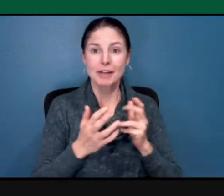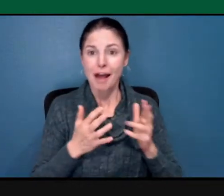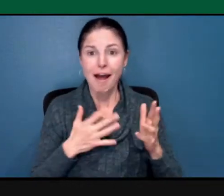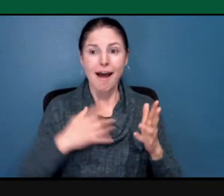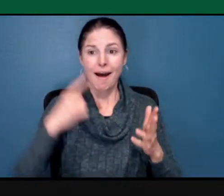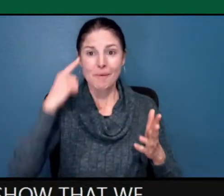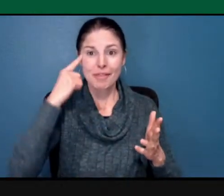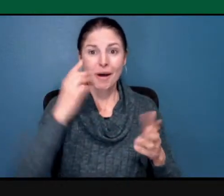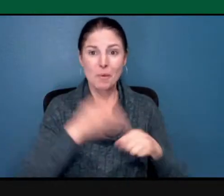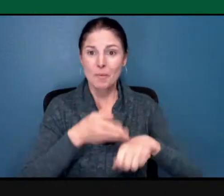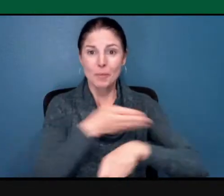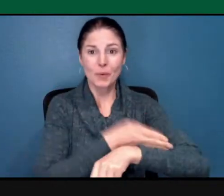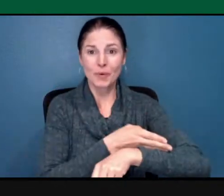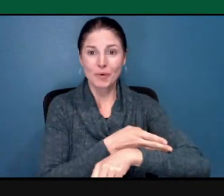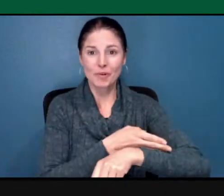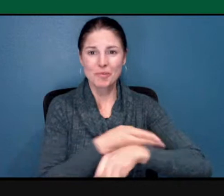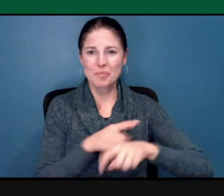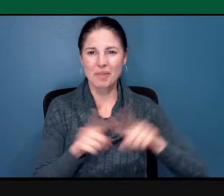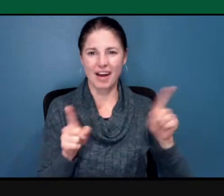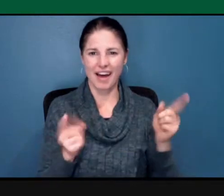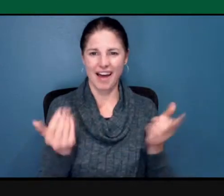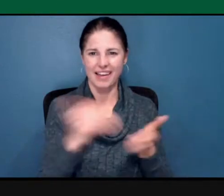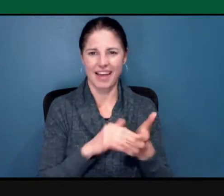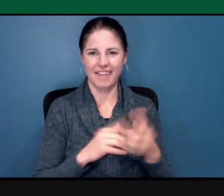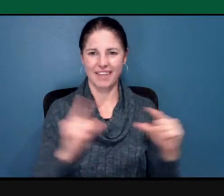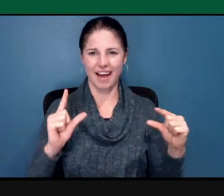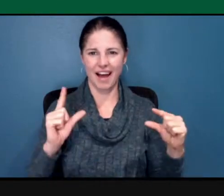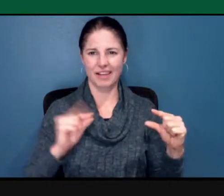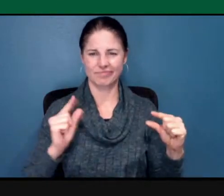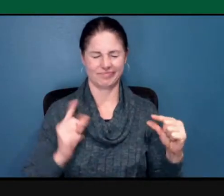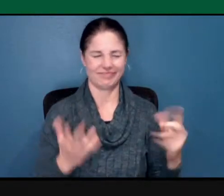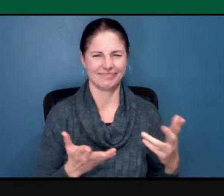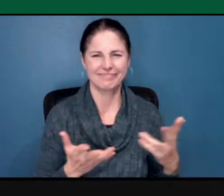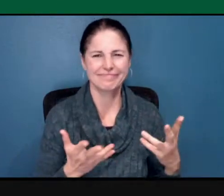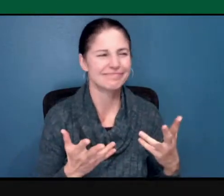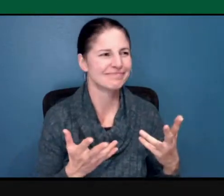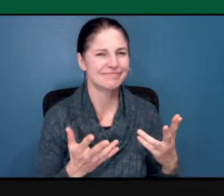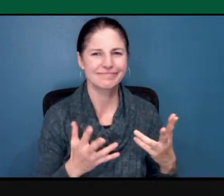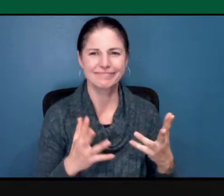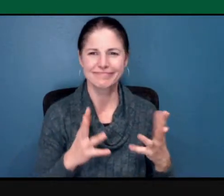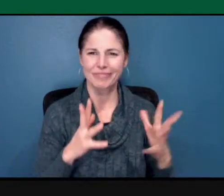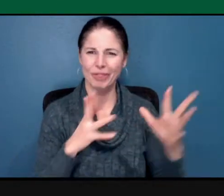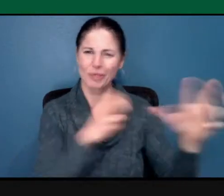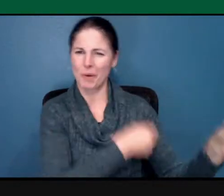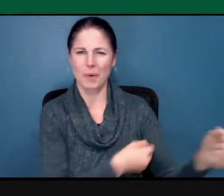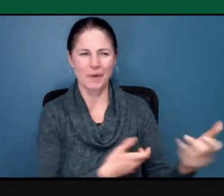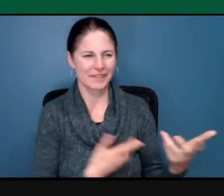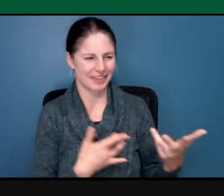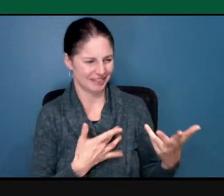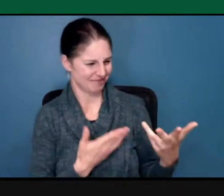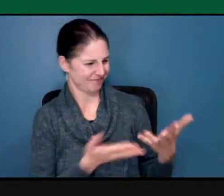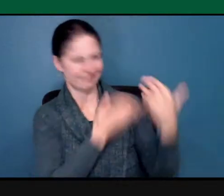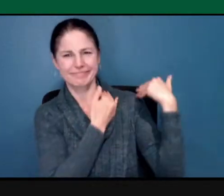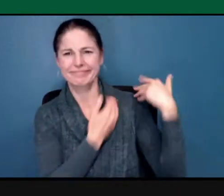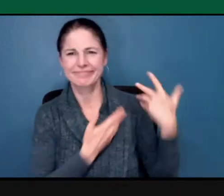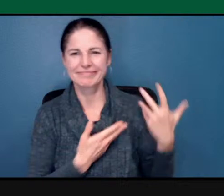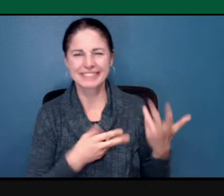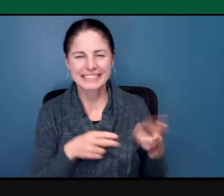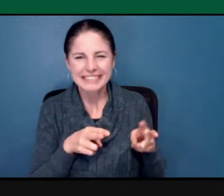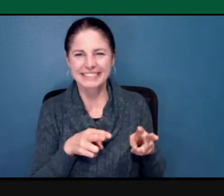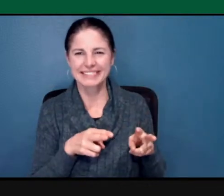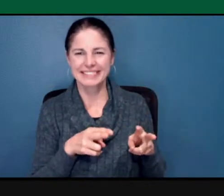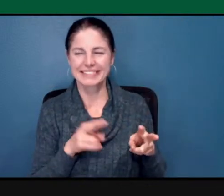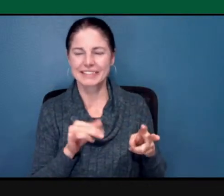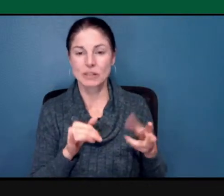But that moment has passed. It's all but forgotten. The conversation about, you know, race